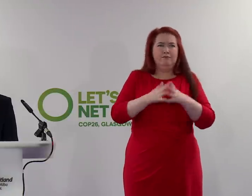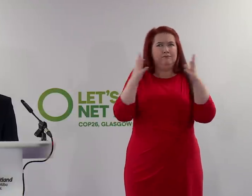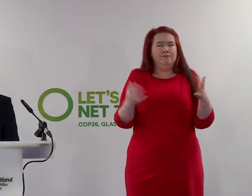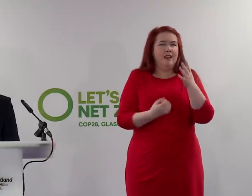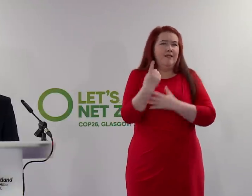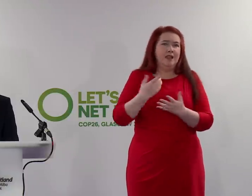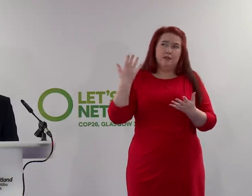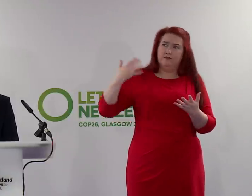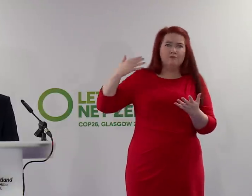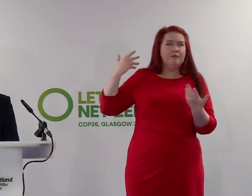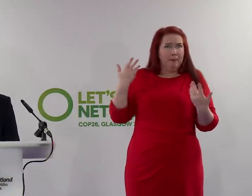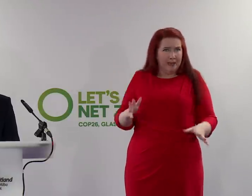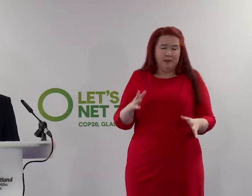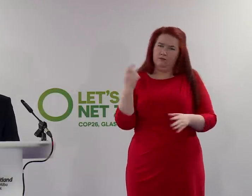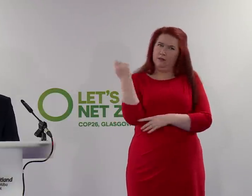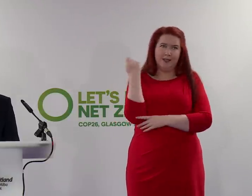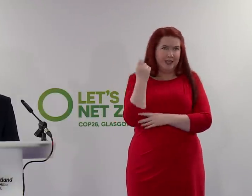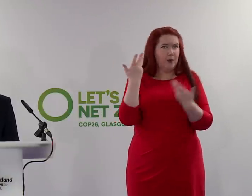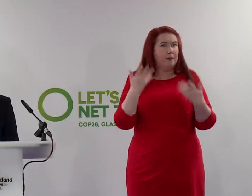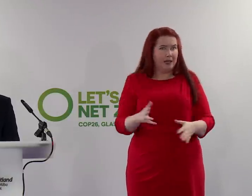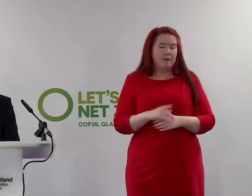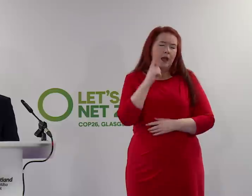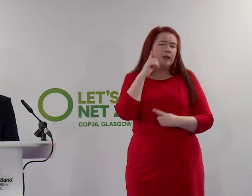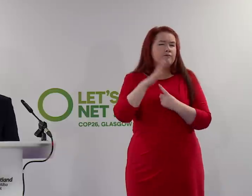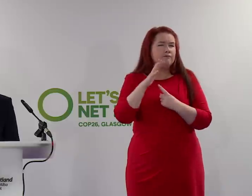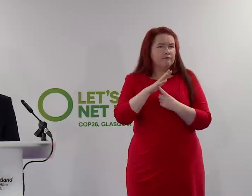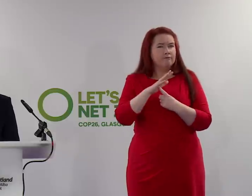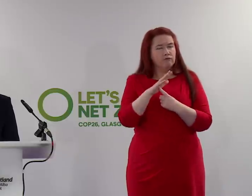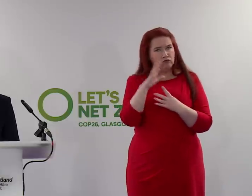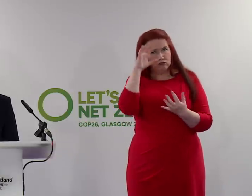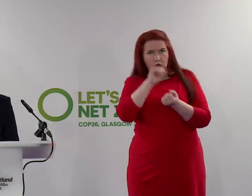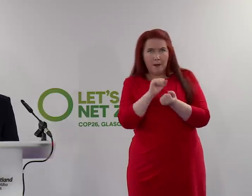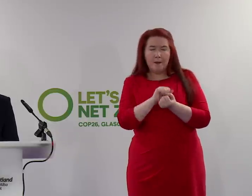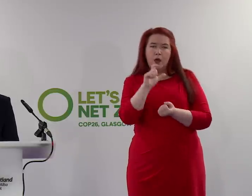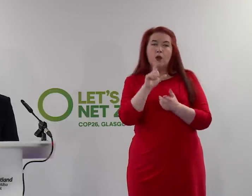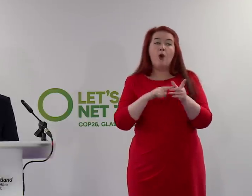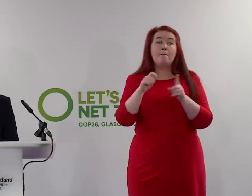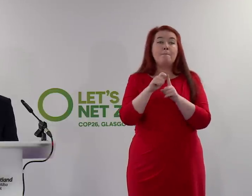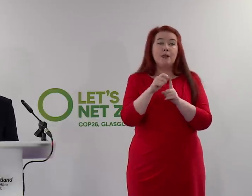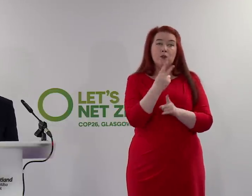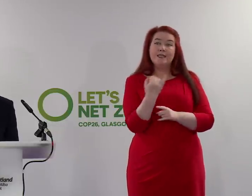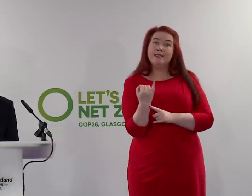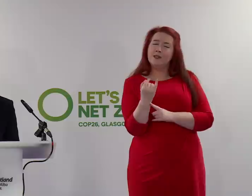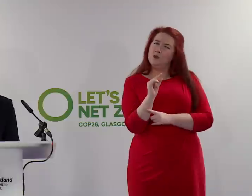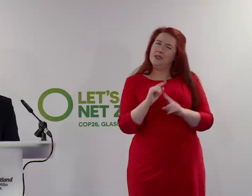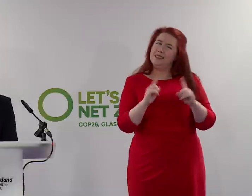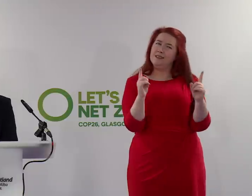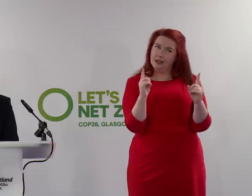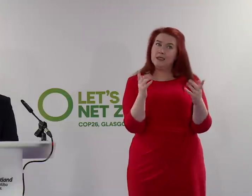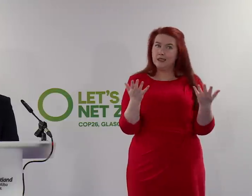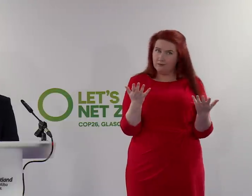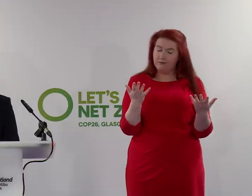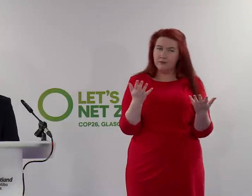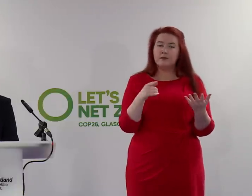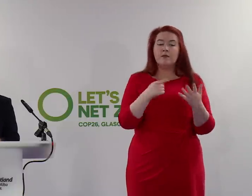so successfully. But I think it's important to recognise that COP26 is a bit different, both in